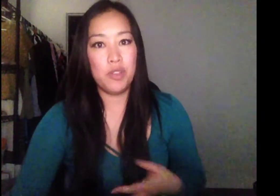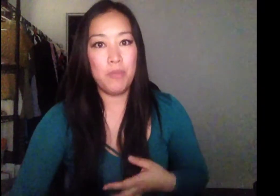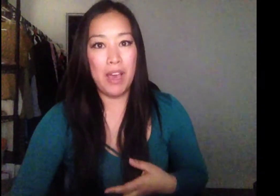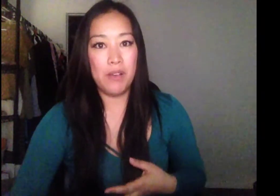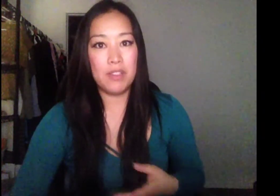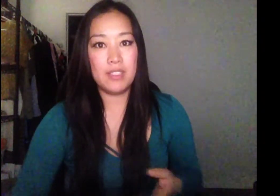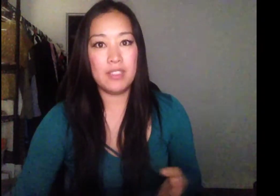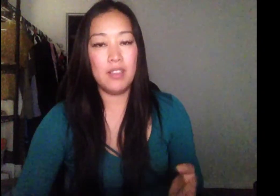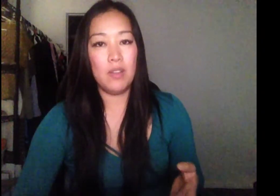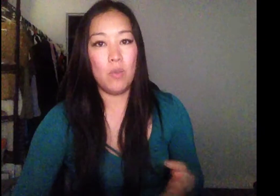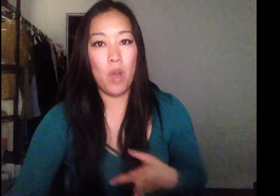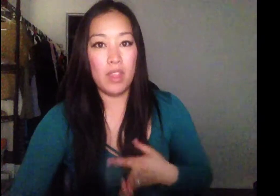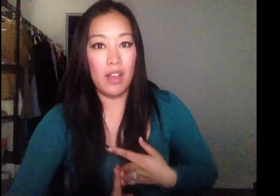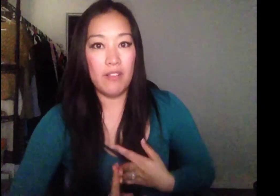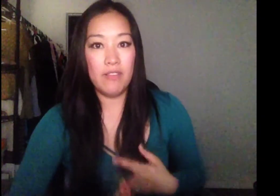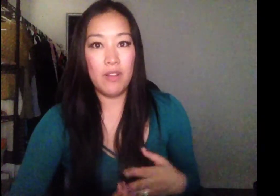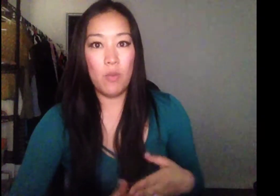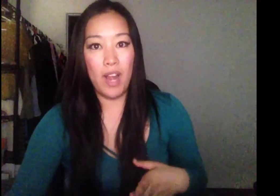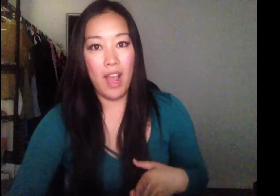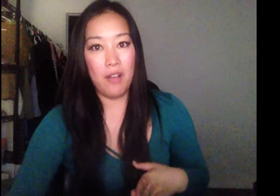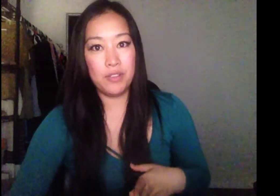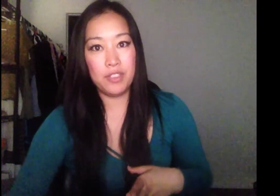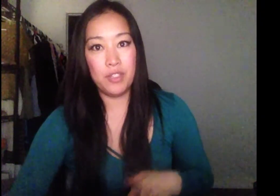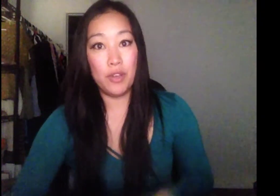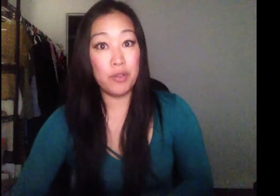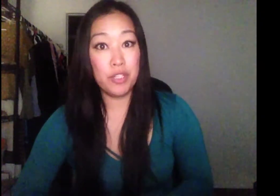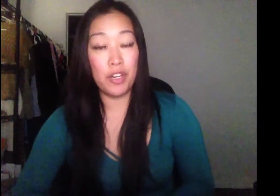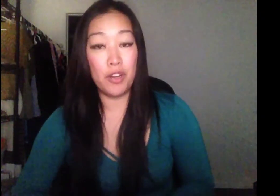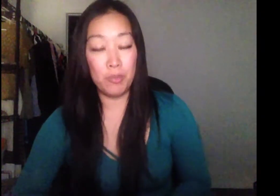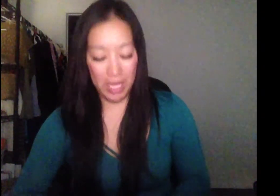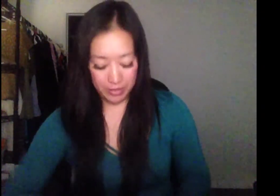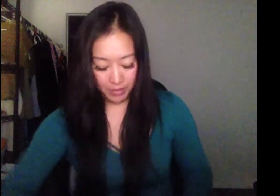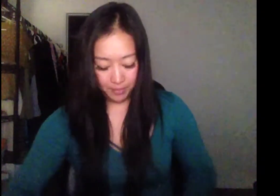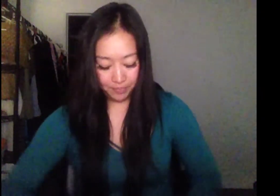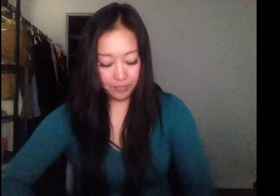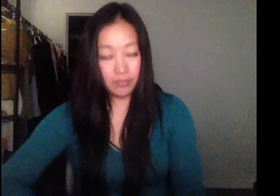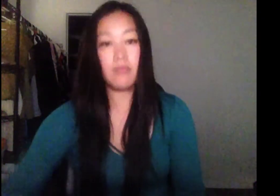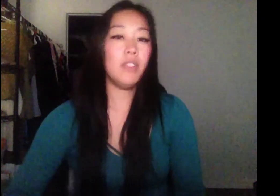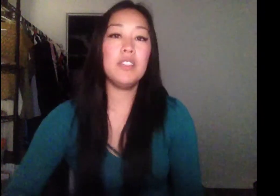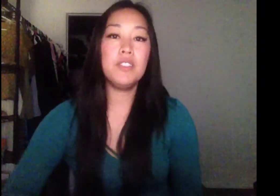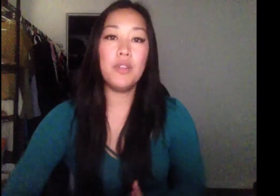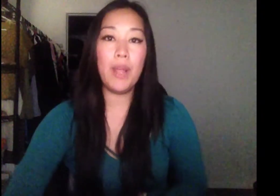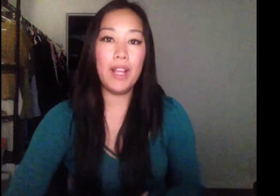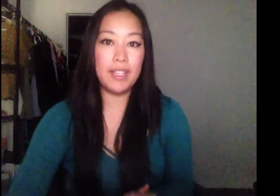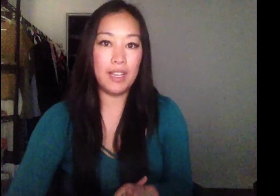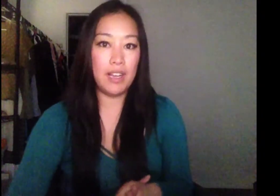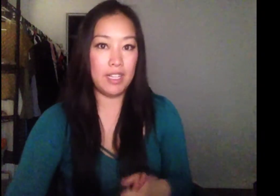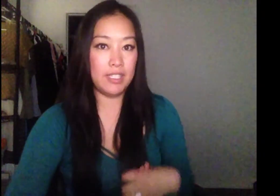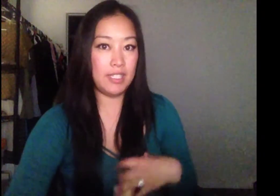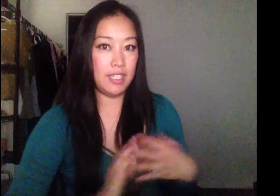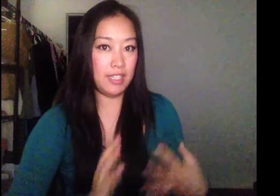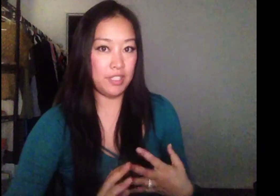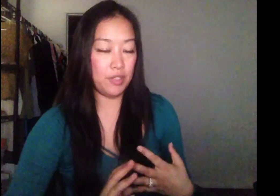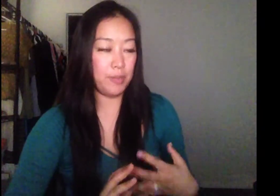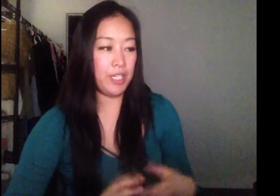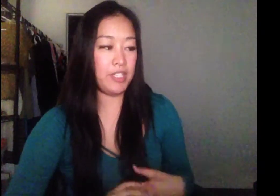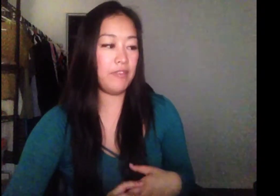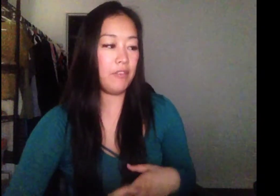mouths, one love, one house, no shirt, no blouse. So the way I did this interpretation for